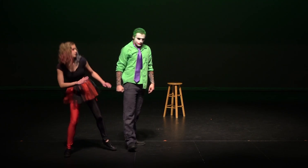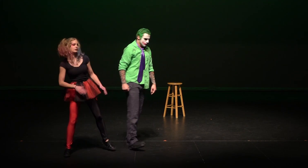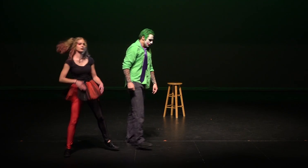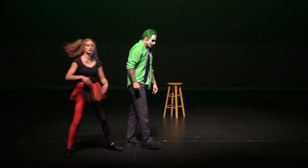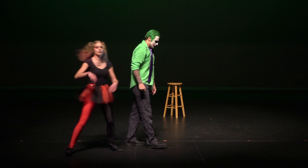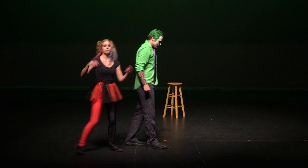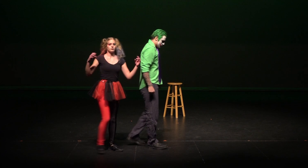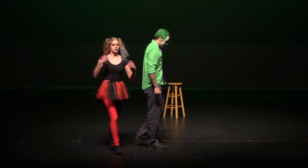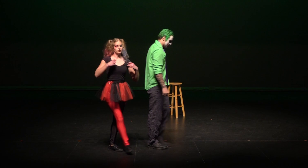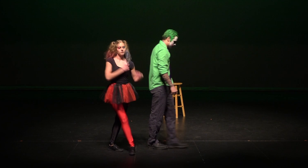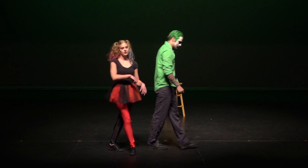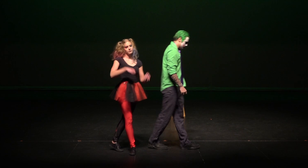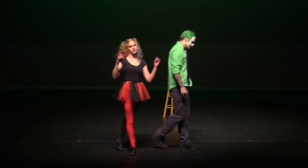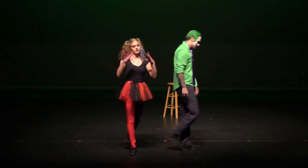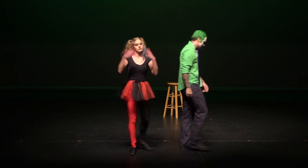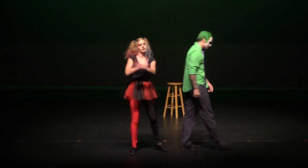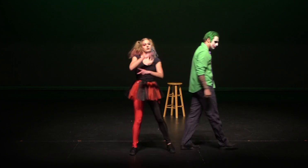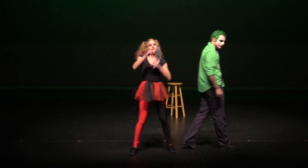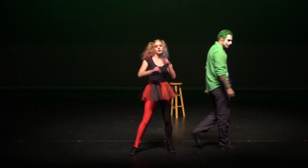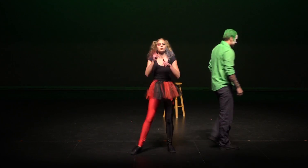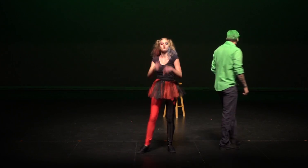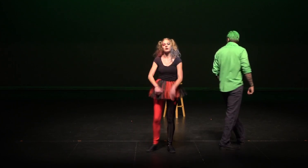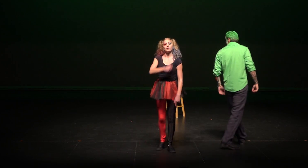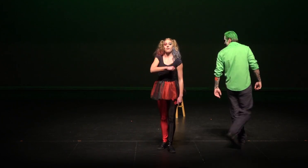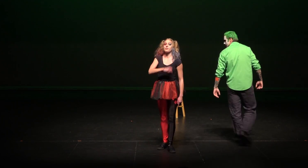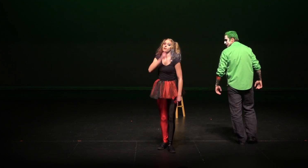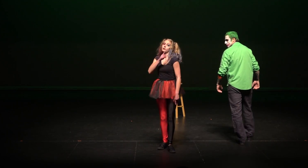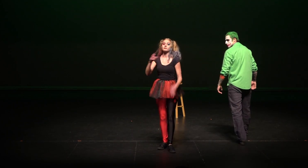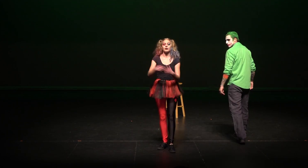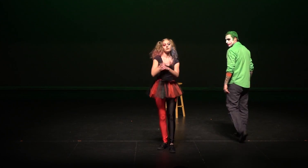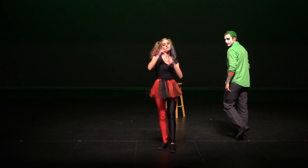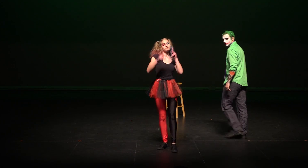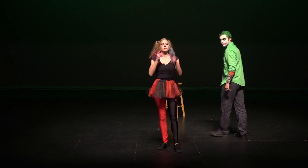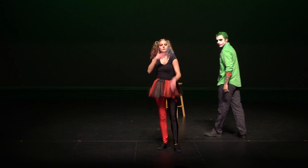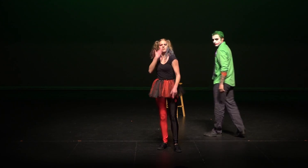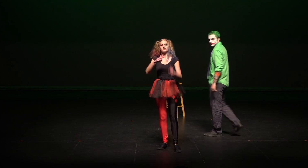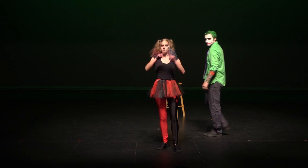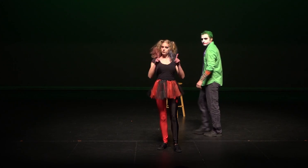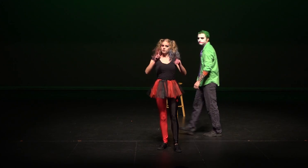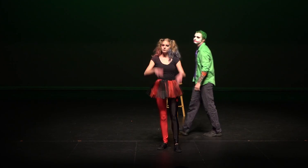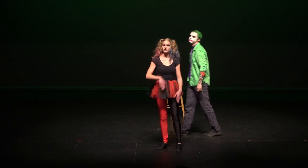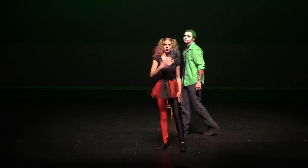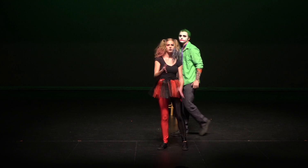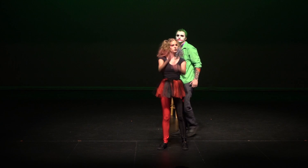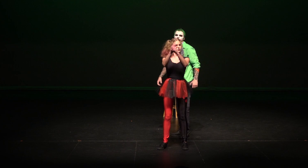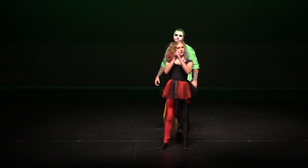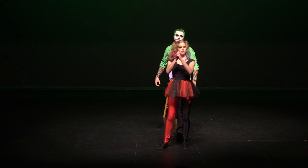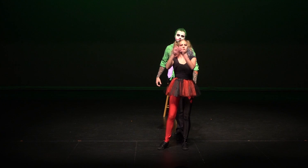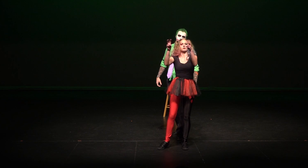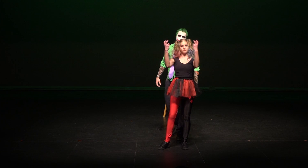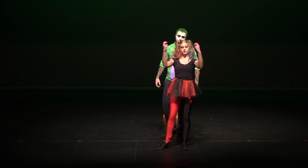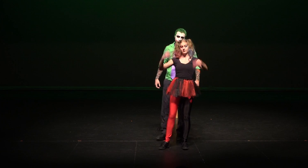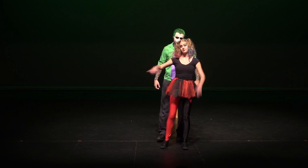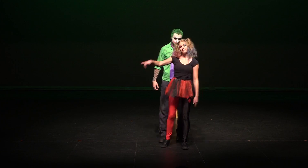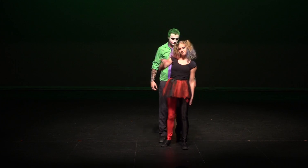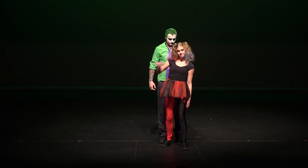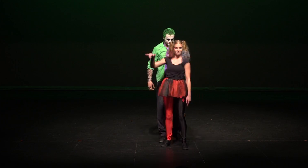We don't deal with outsiders very well They say new cars have a sudden smell Your trust issues not